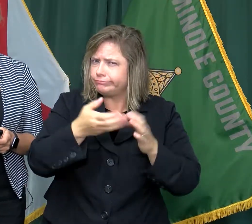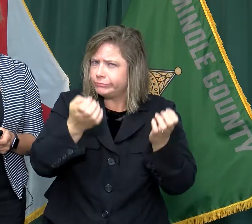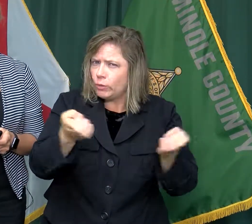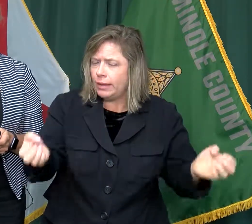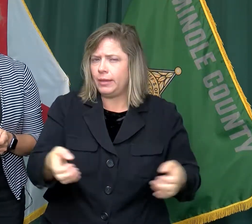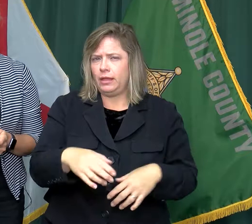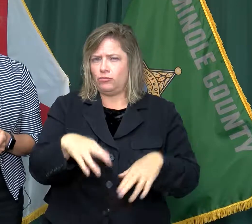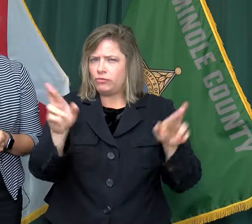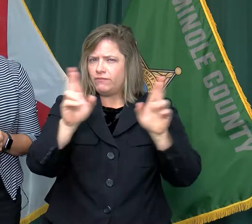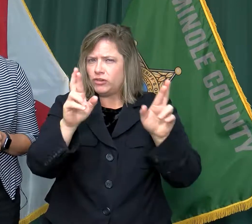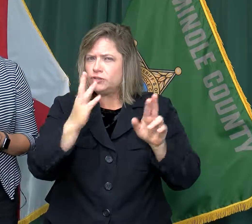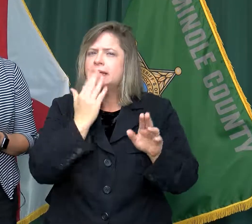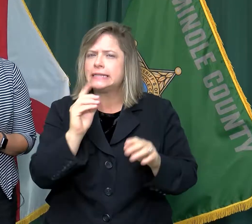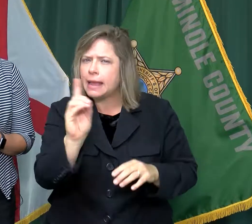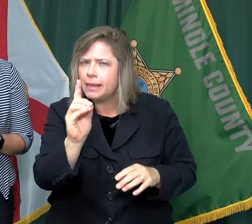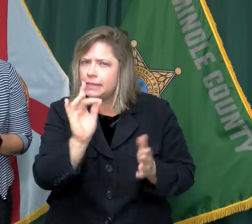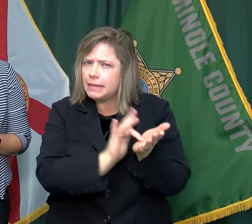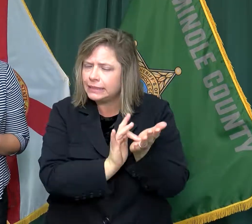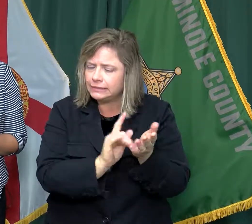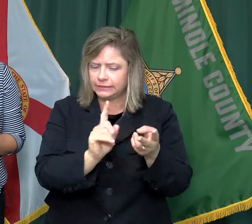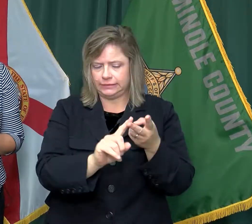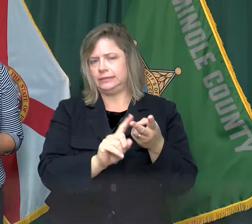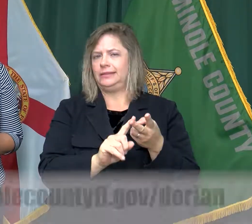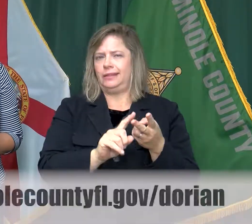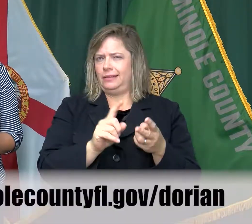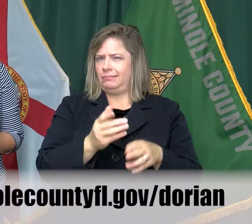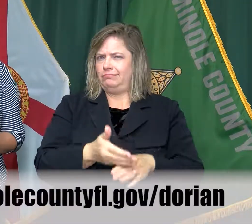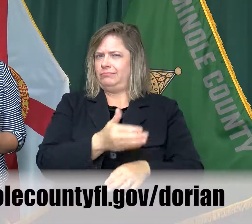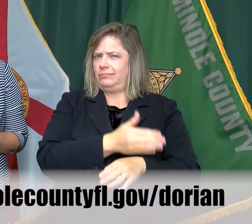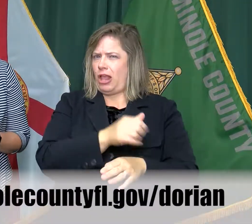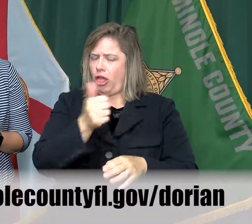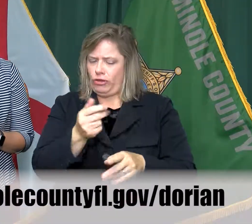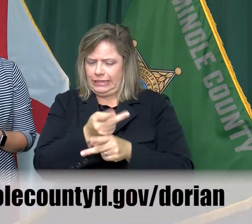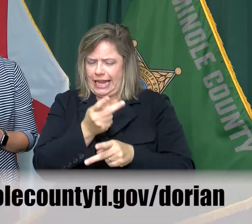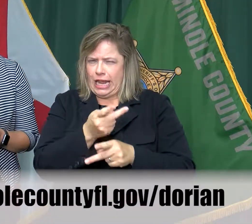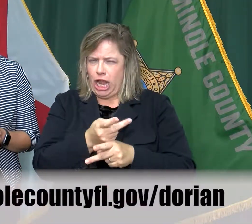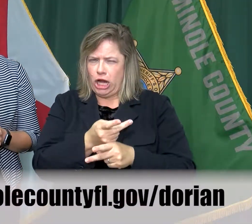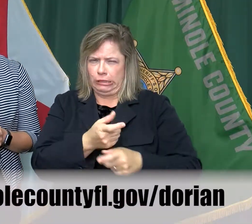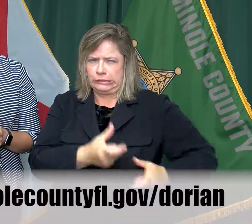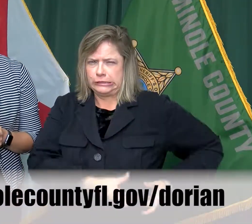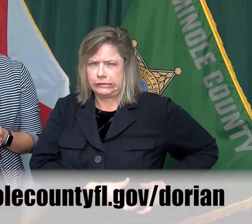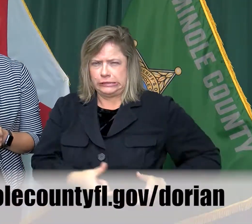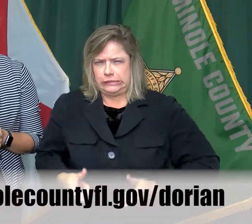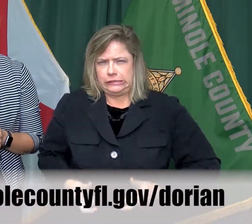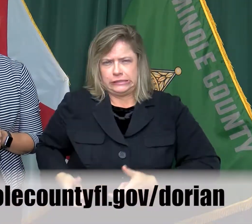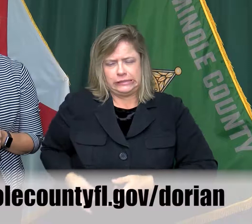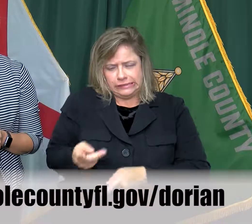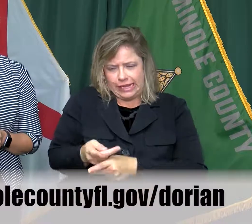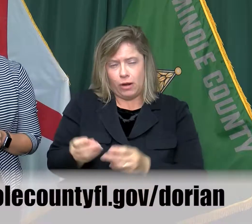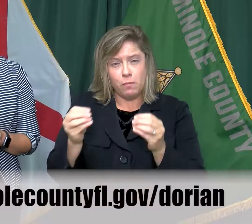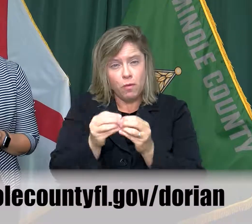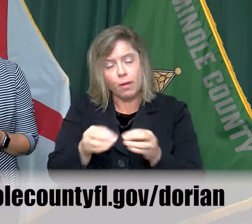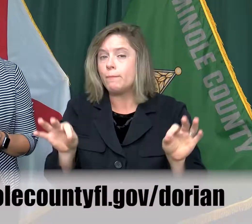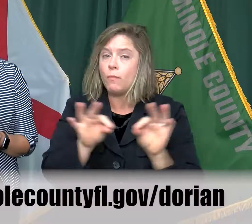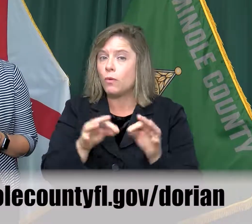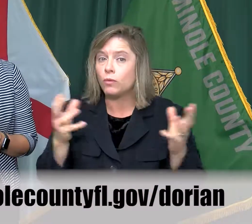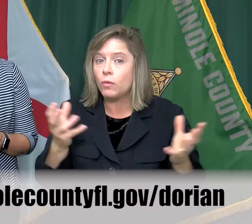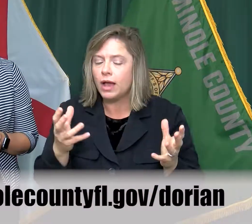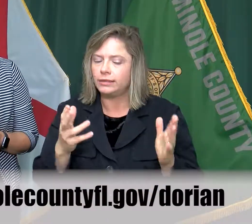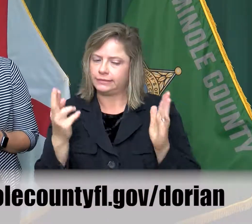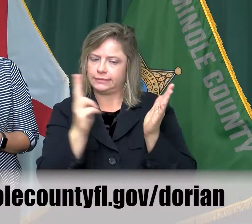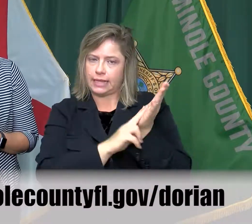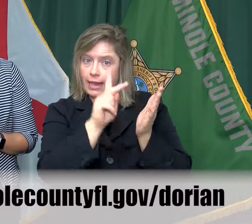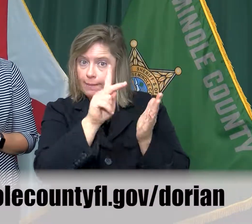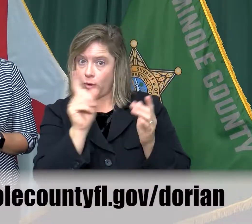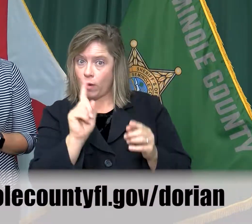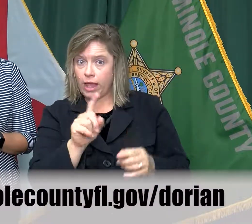refrigeration needs for medications, an enhanced level of wound care or other eligible criteria should register at